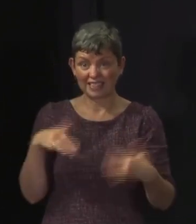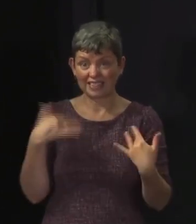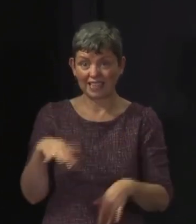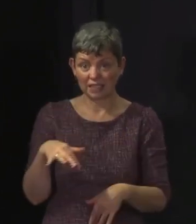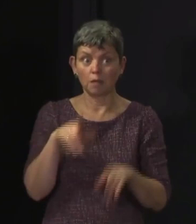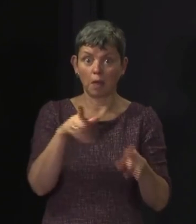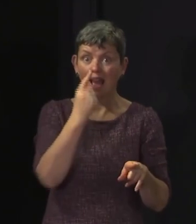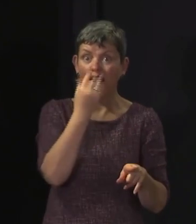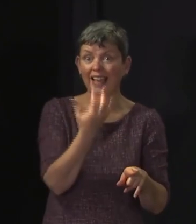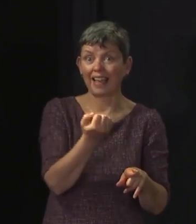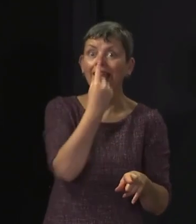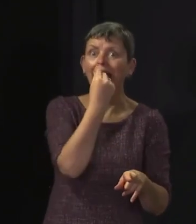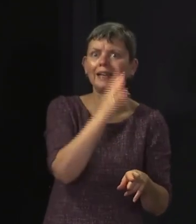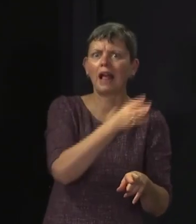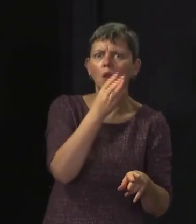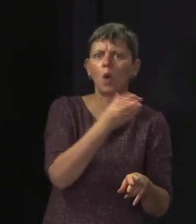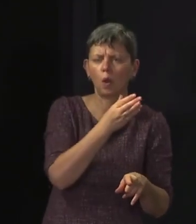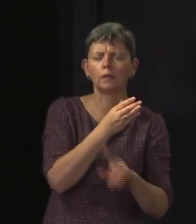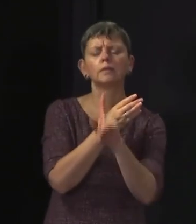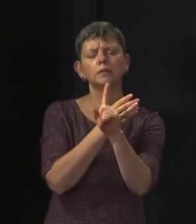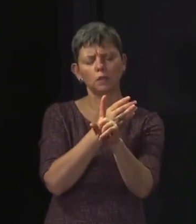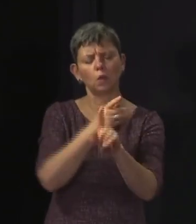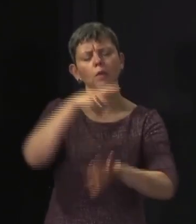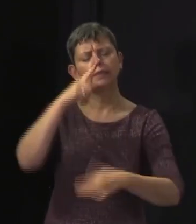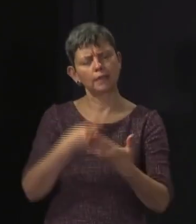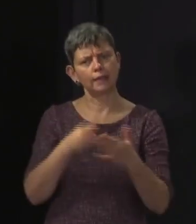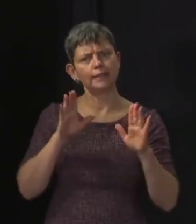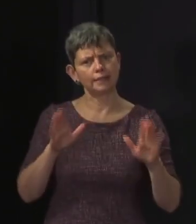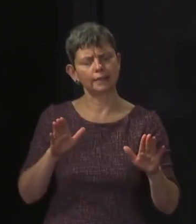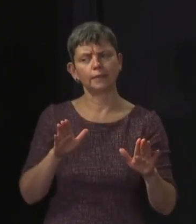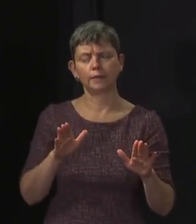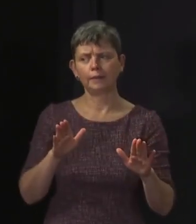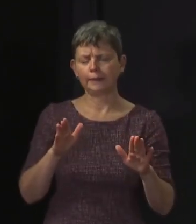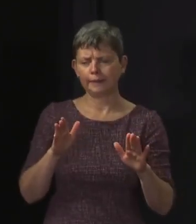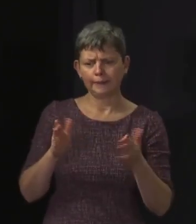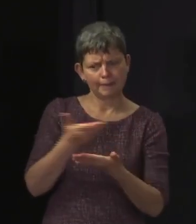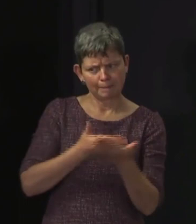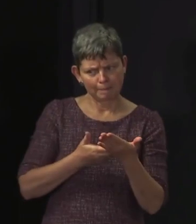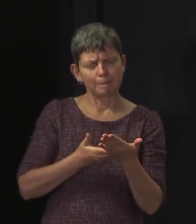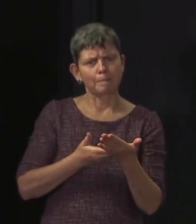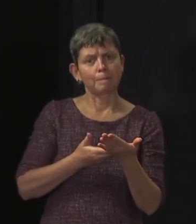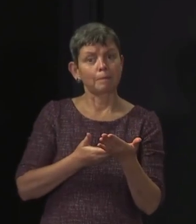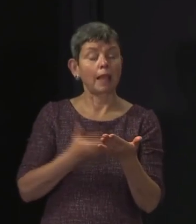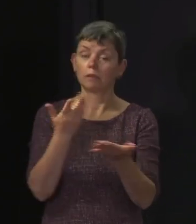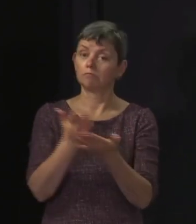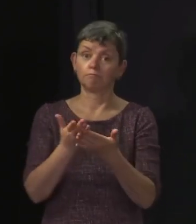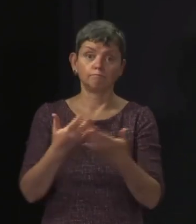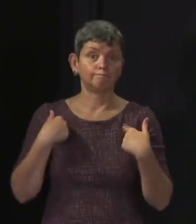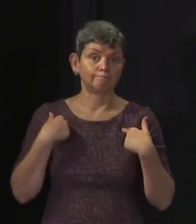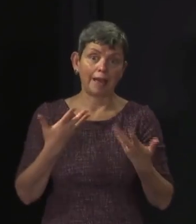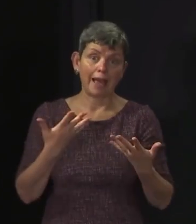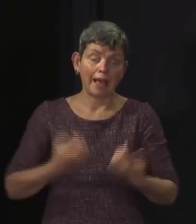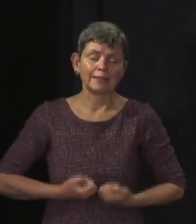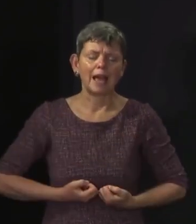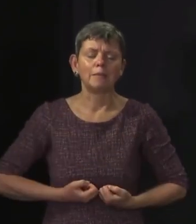to try to resolve this in a very targeted way. And in the 24 hours that we've been doing so, I readily accept that that